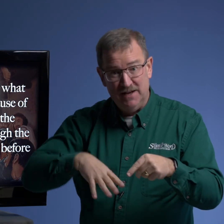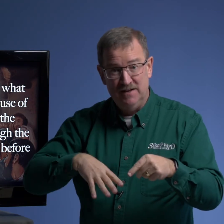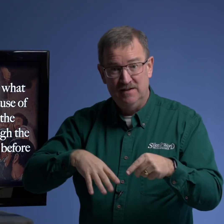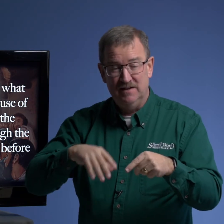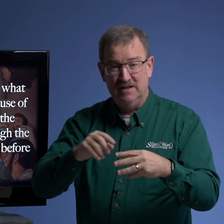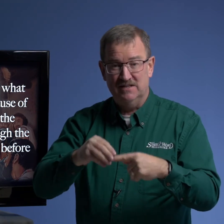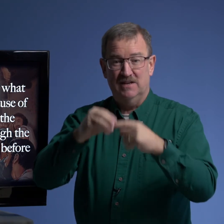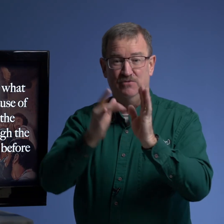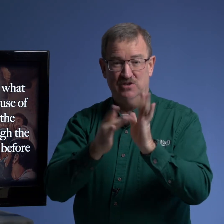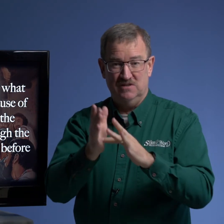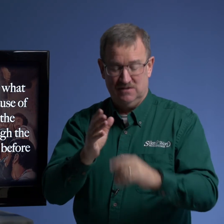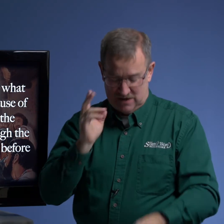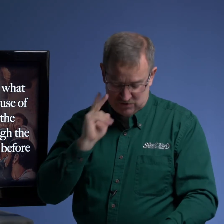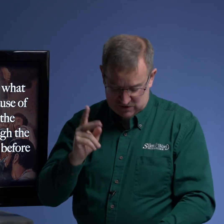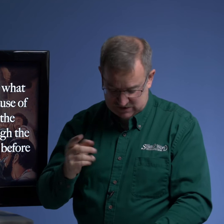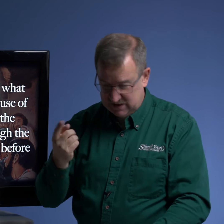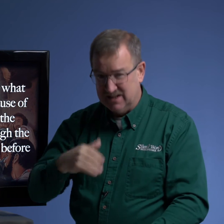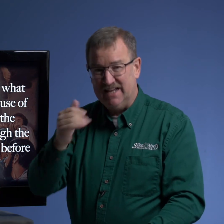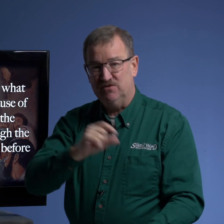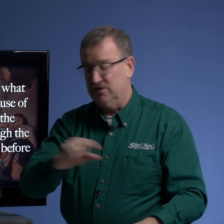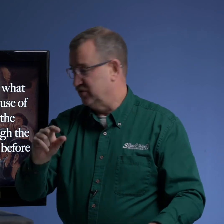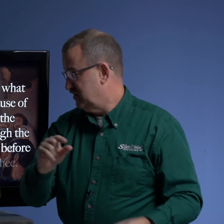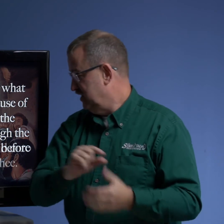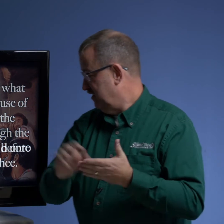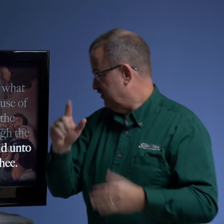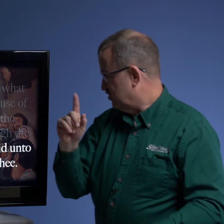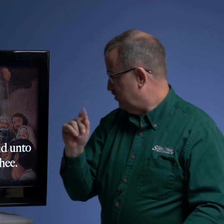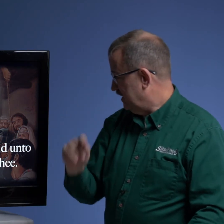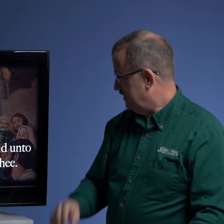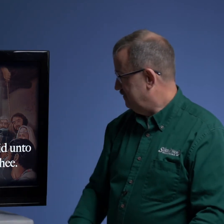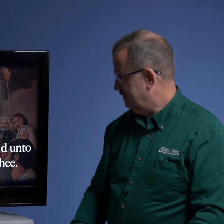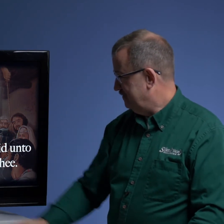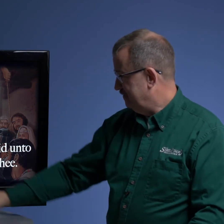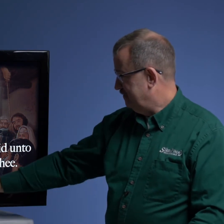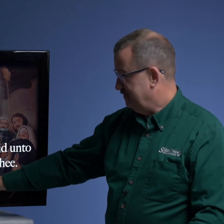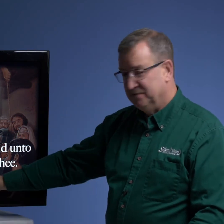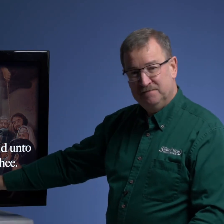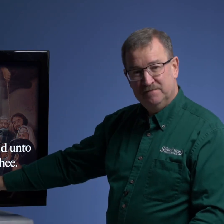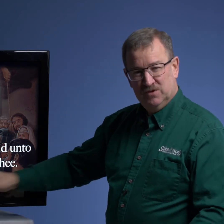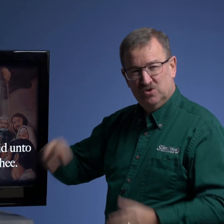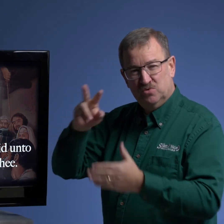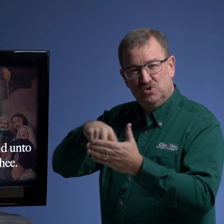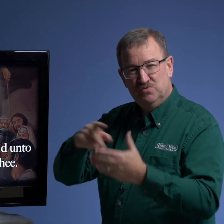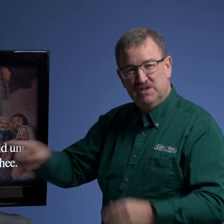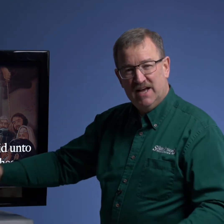except for jesus i want you to see the next verse verse 20 would you read that